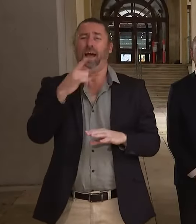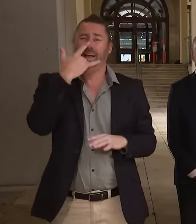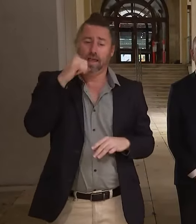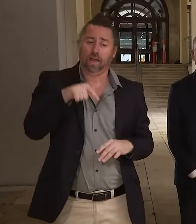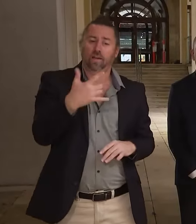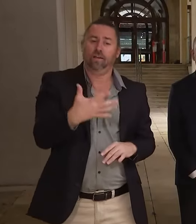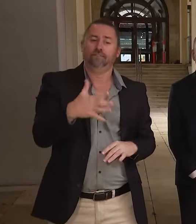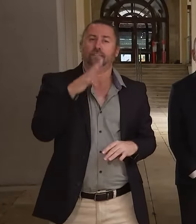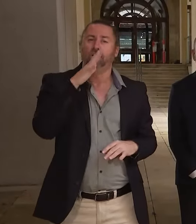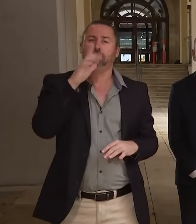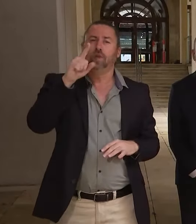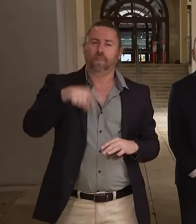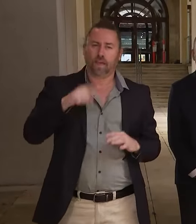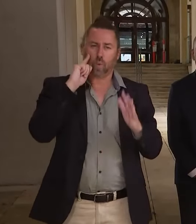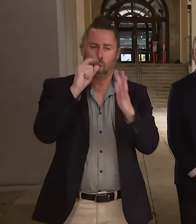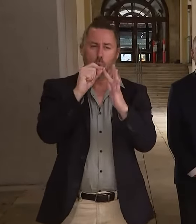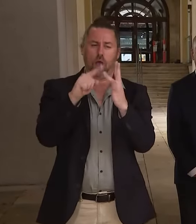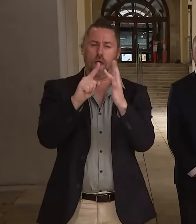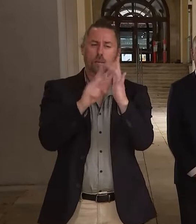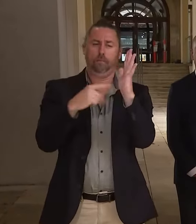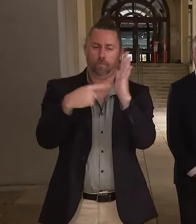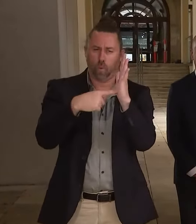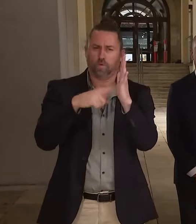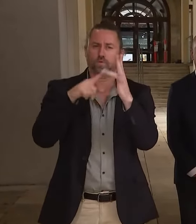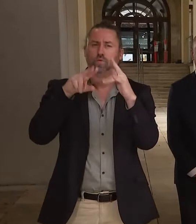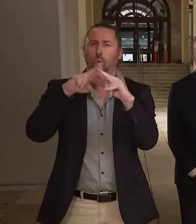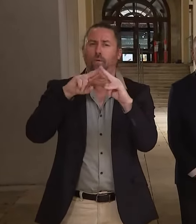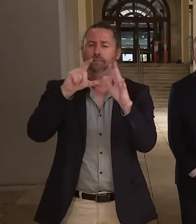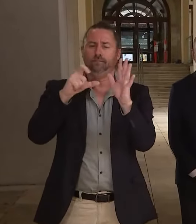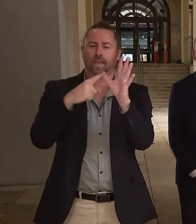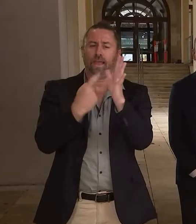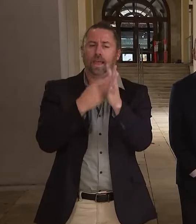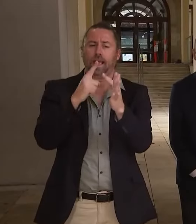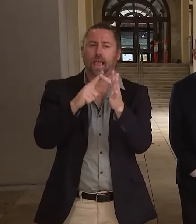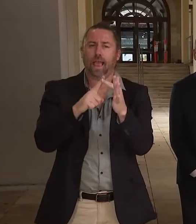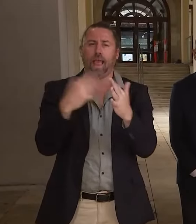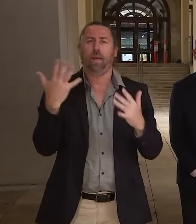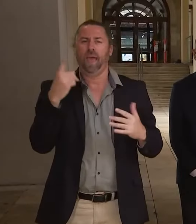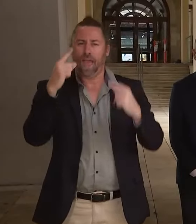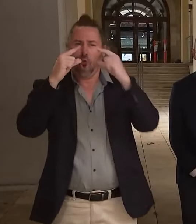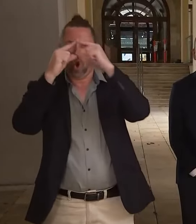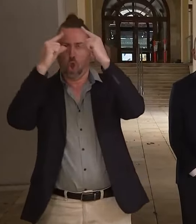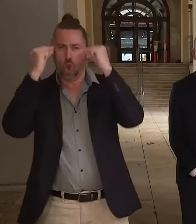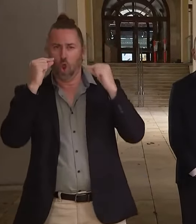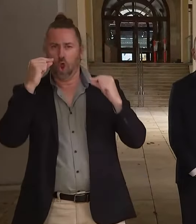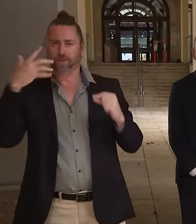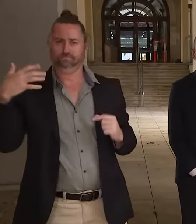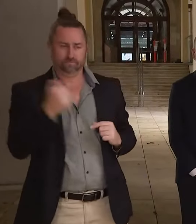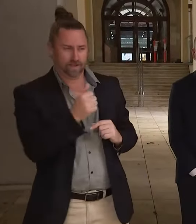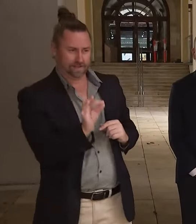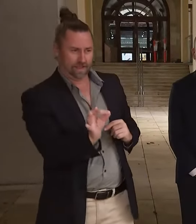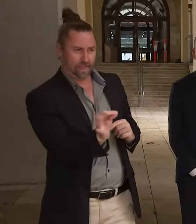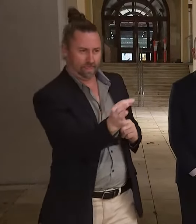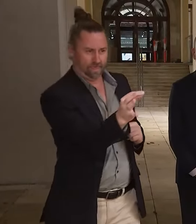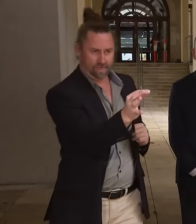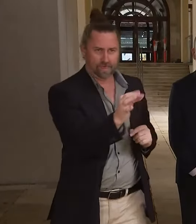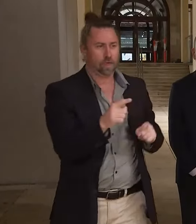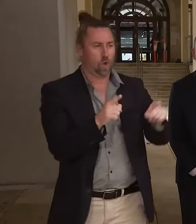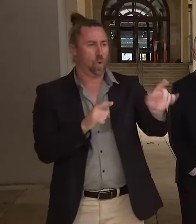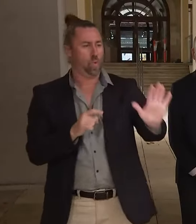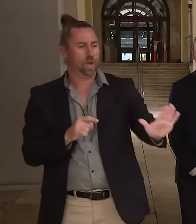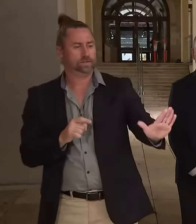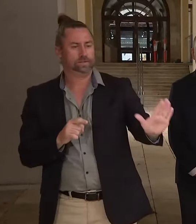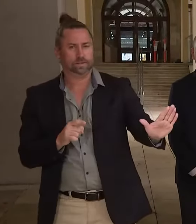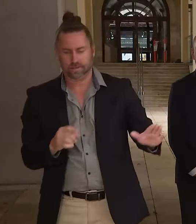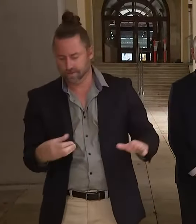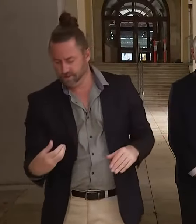are point of care tests. Now we're talking with our interstate colleagues about this as well. This is